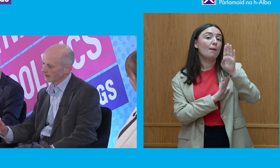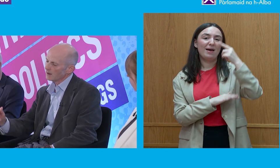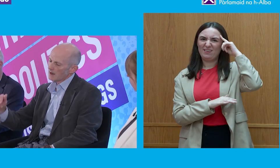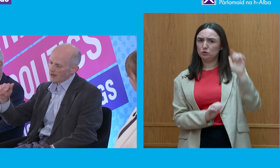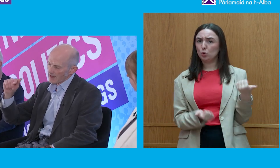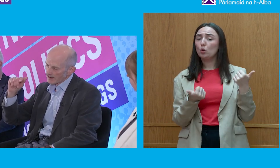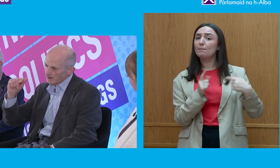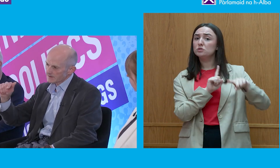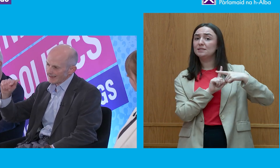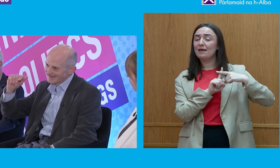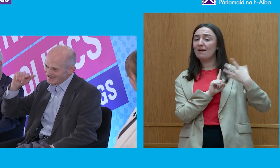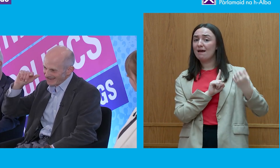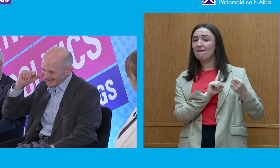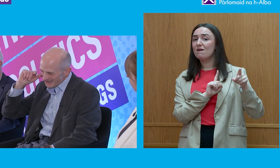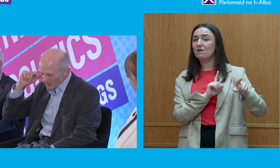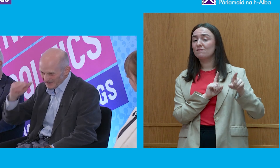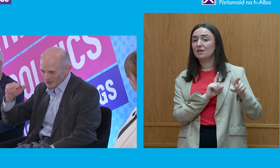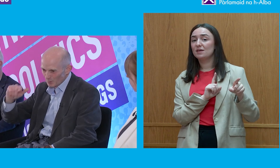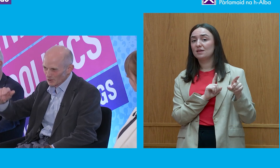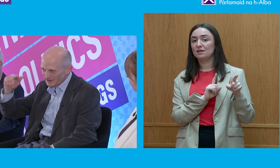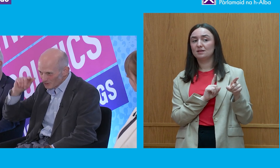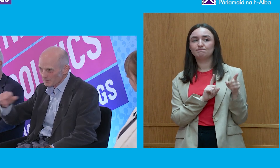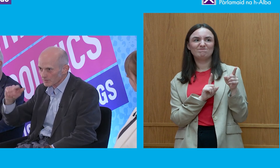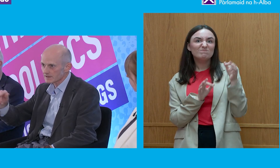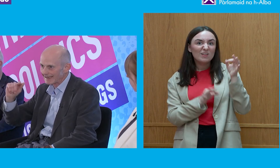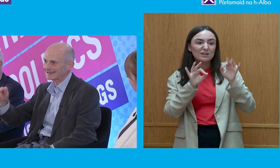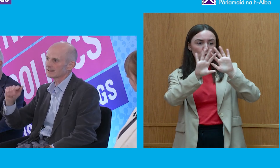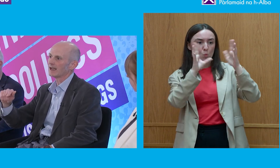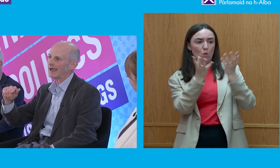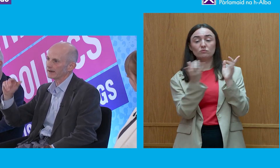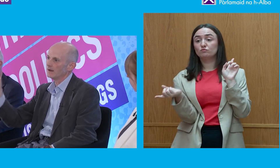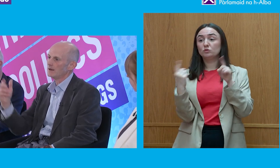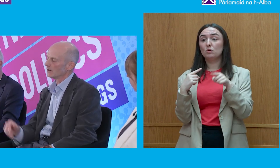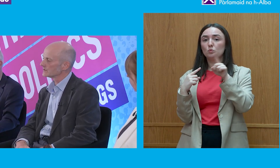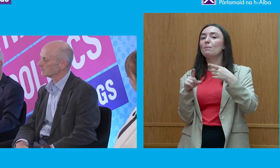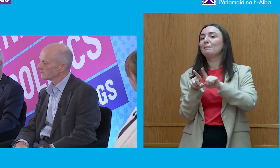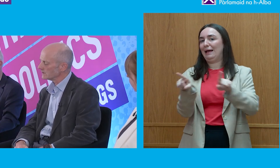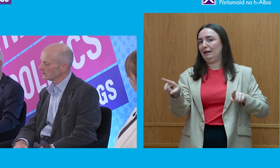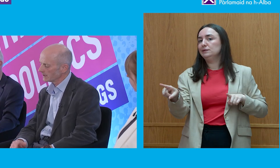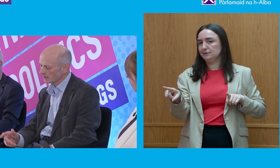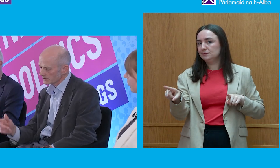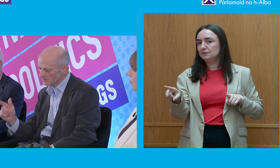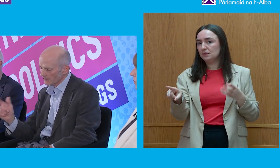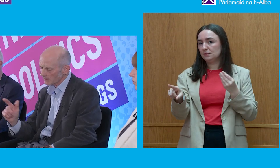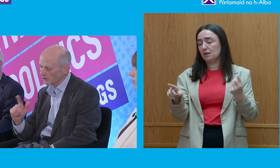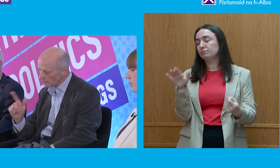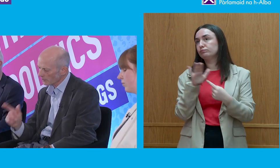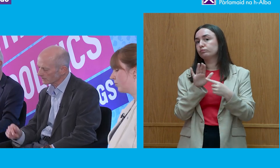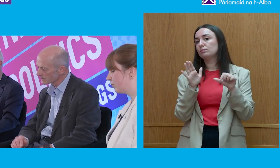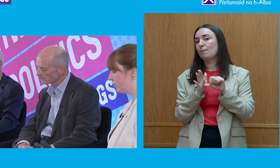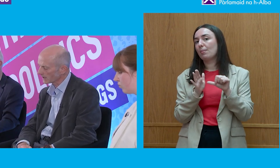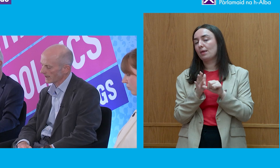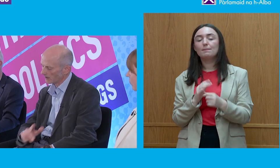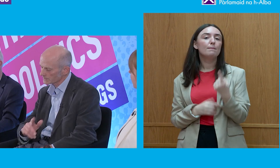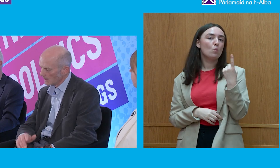good thing and that is the political world in response to that has lagged on some of these really key issues. But I think one other